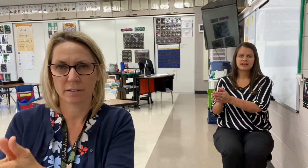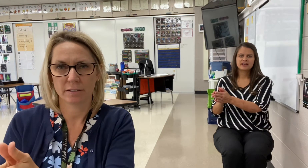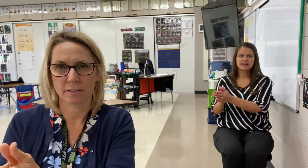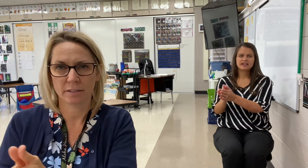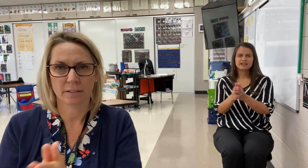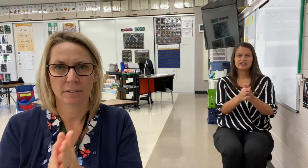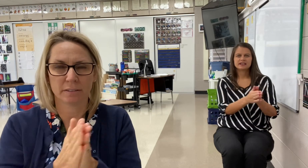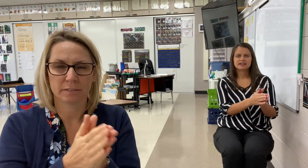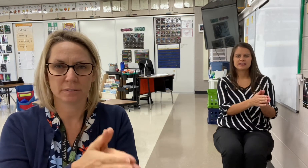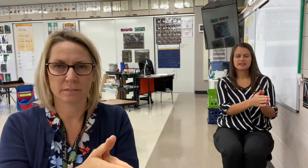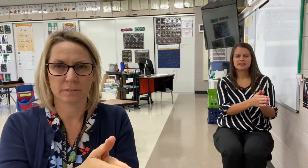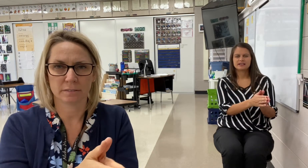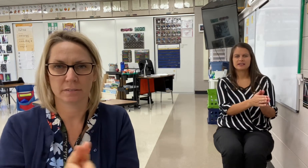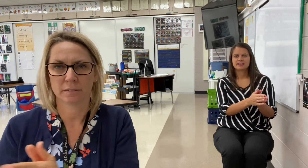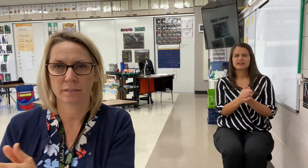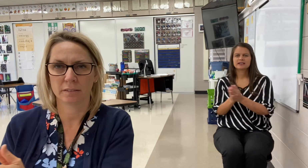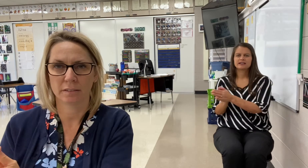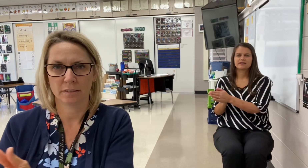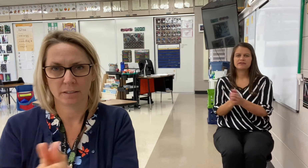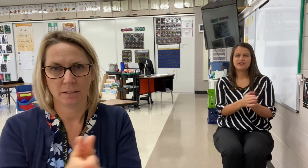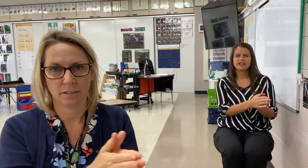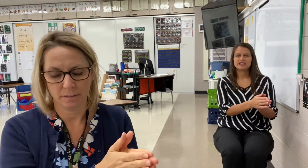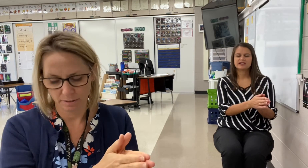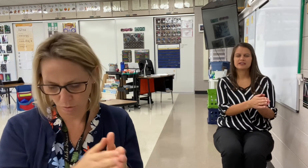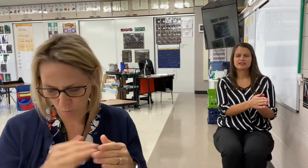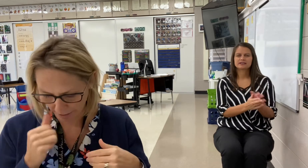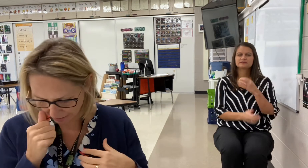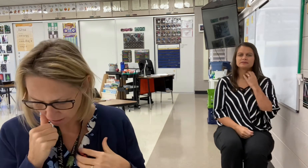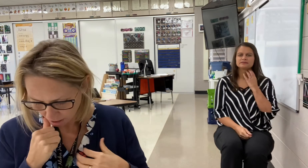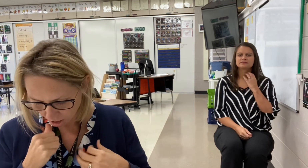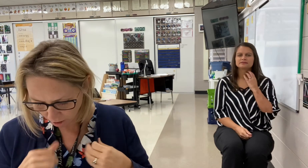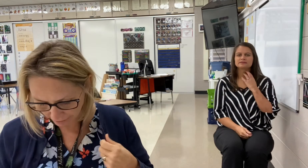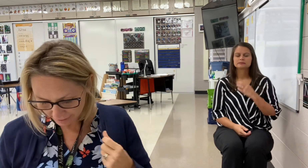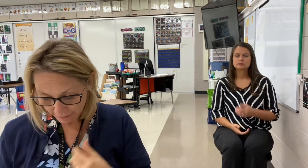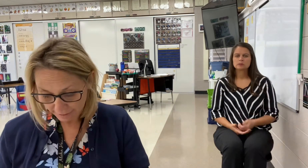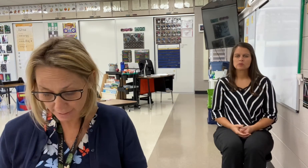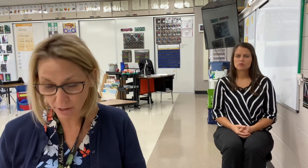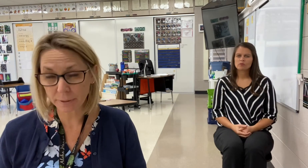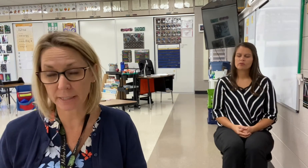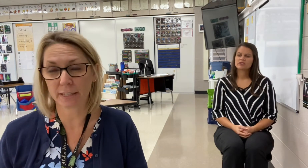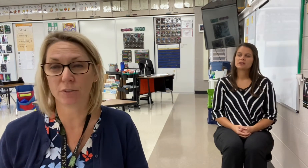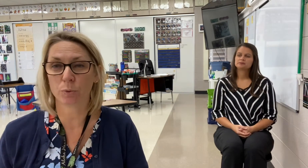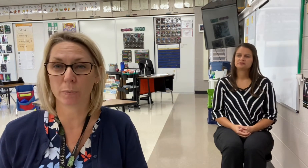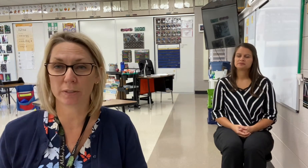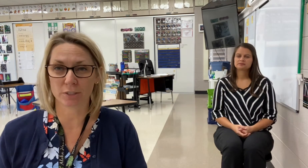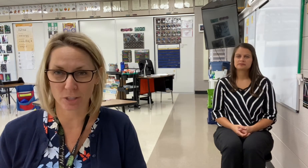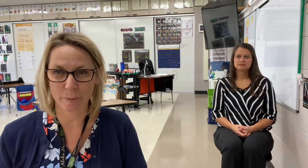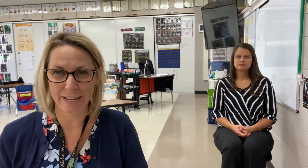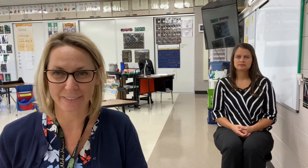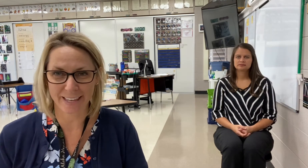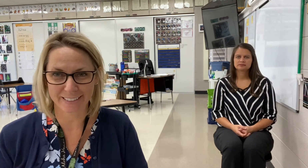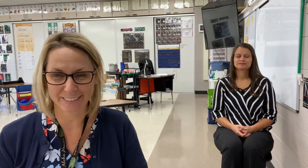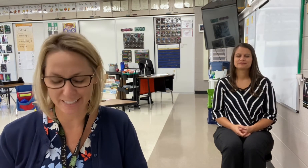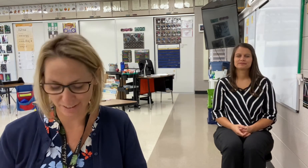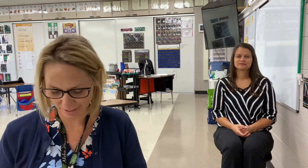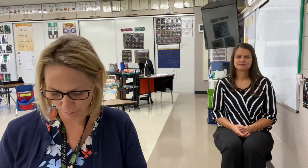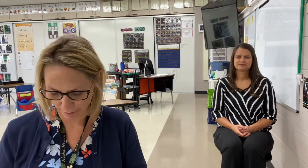Vein. Vein. Vein. Great. All right. Now I'm going to give you three words and you're going to pick out the ending sound. Here we go.